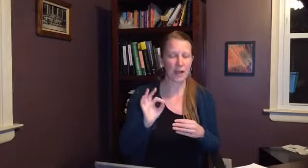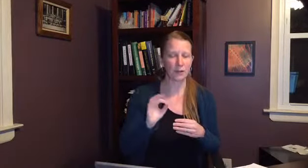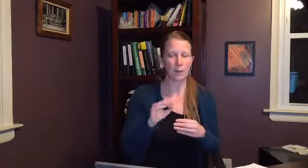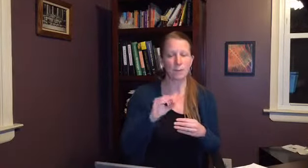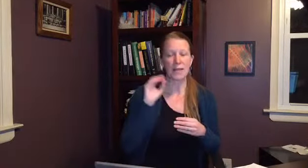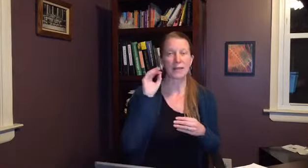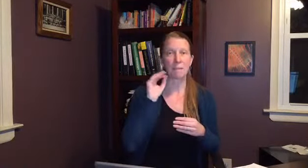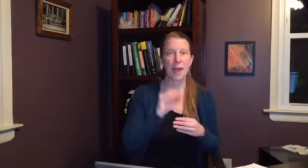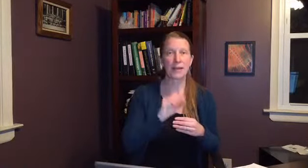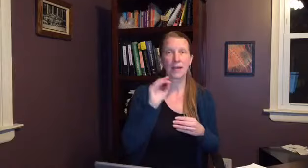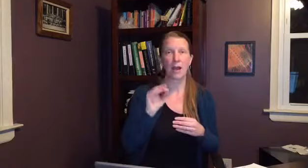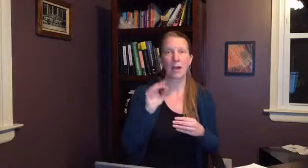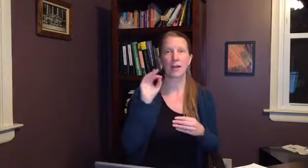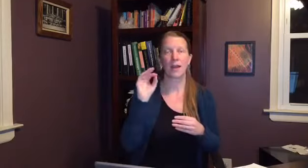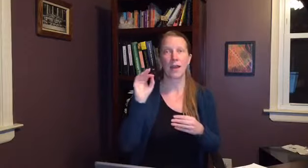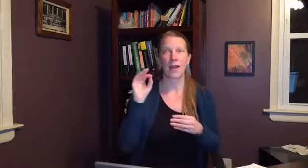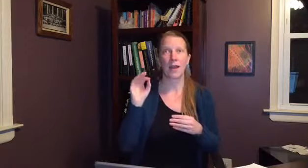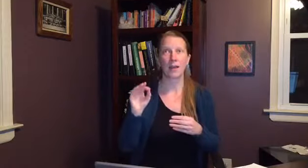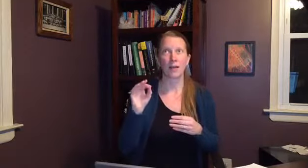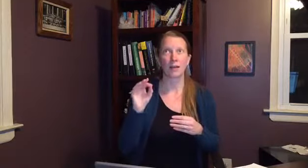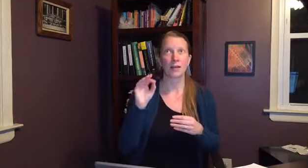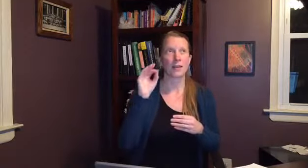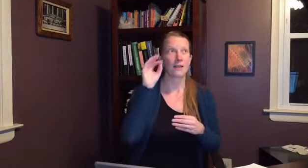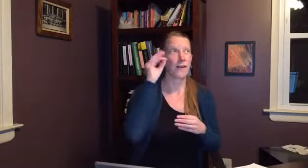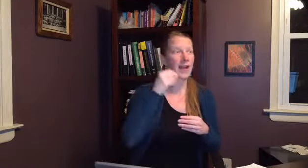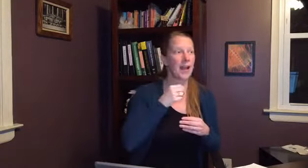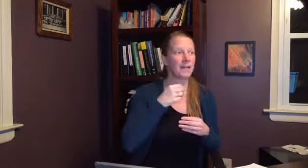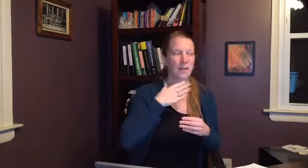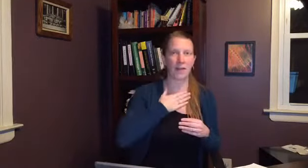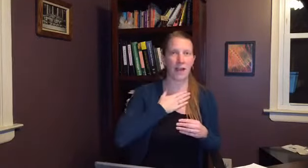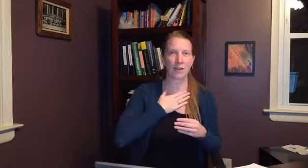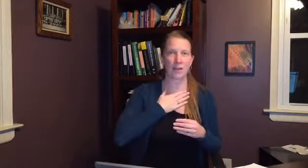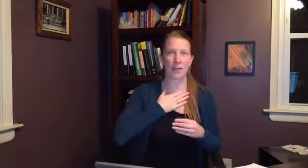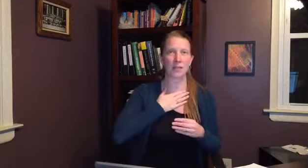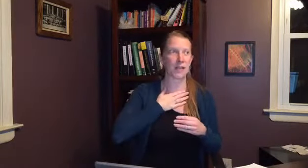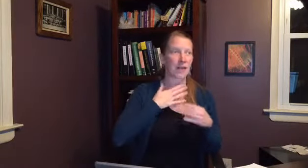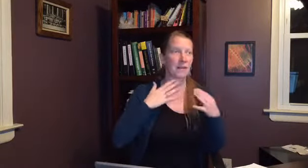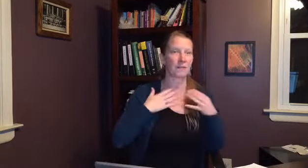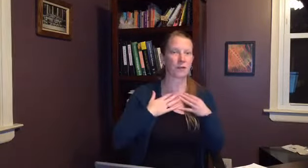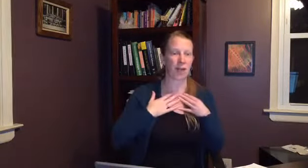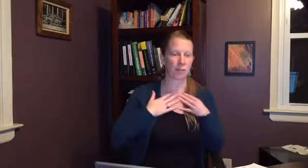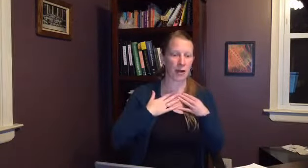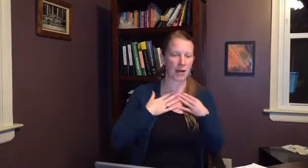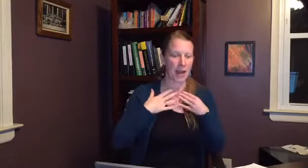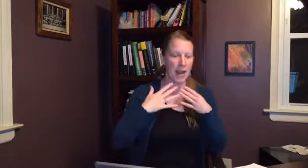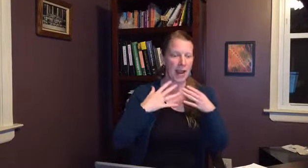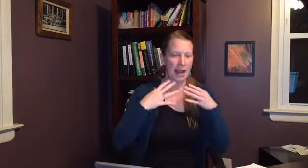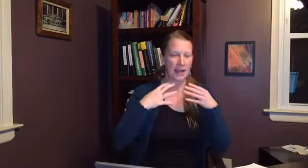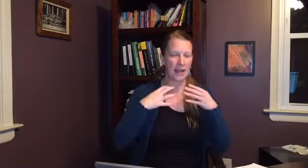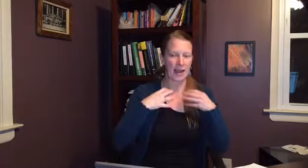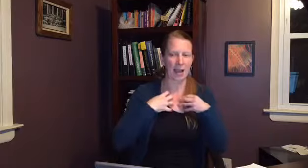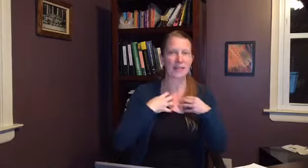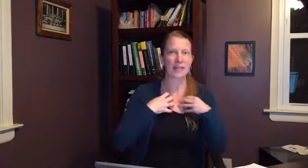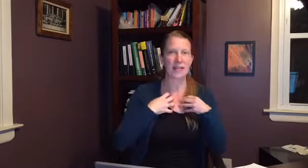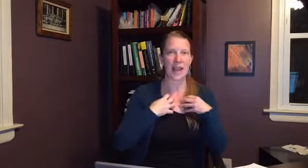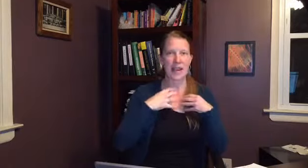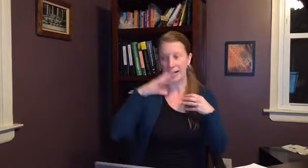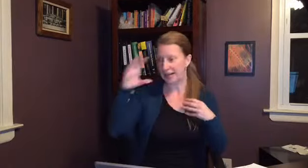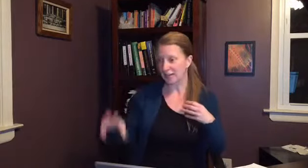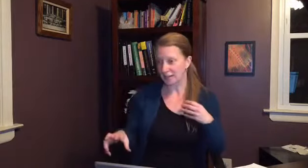depending on if i have if i have herpes and i have my first outbreak and it happens today and i get into the